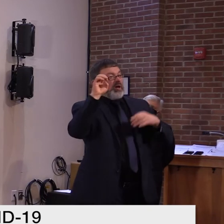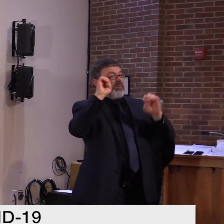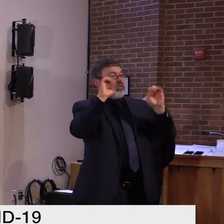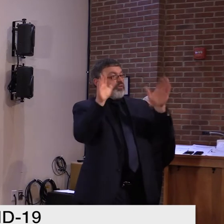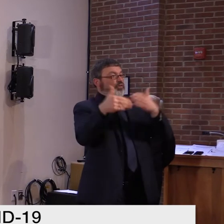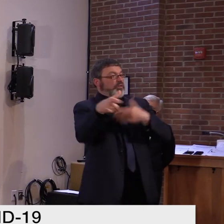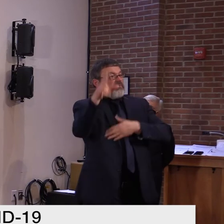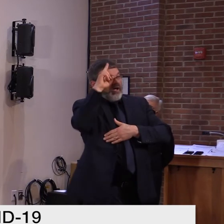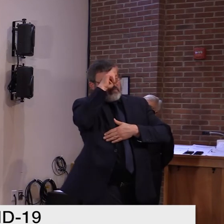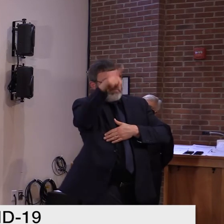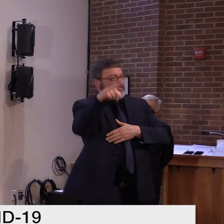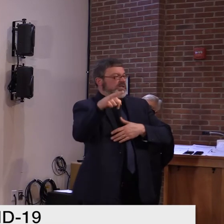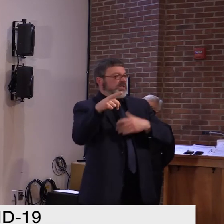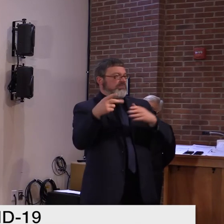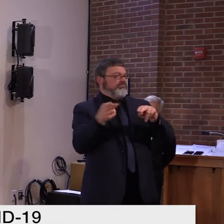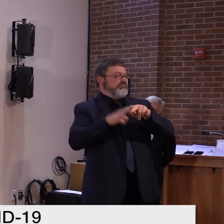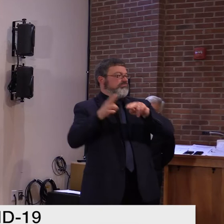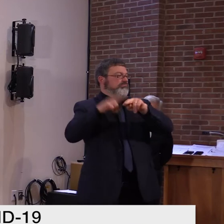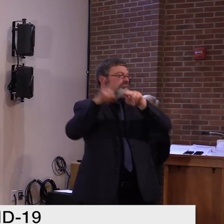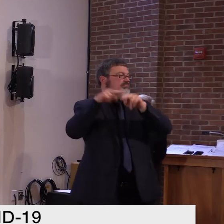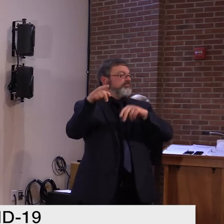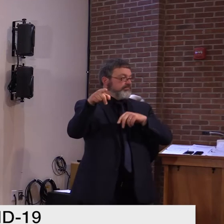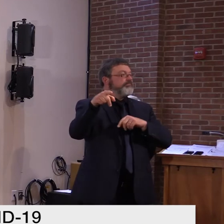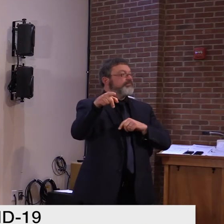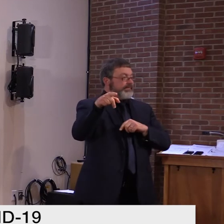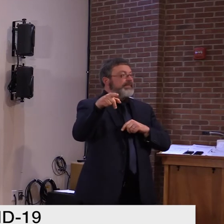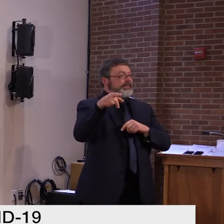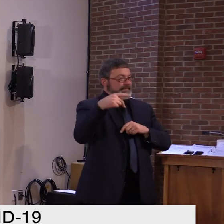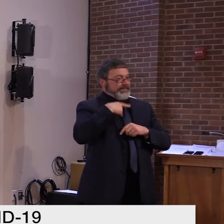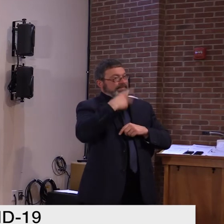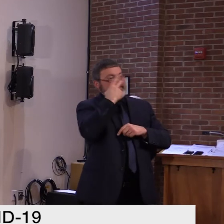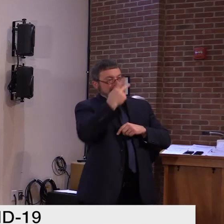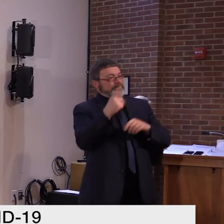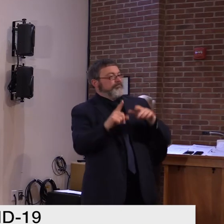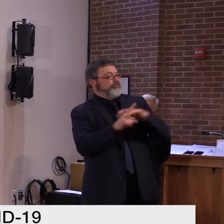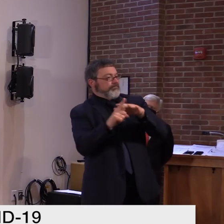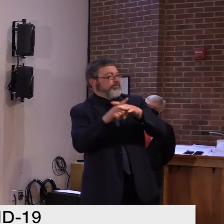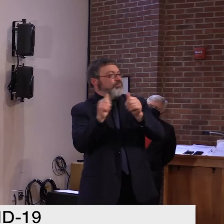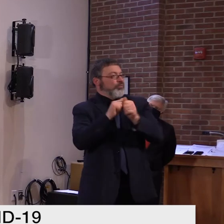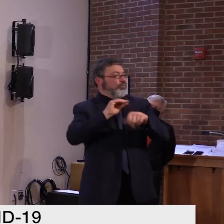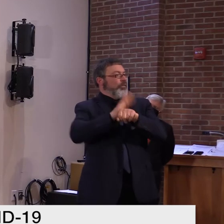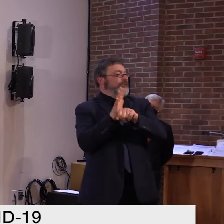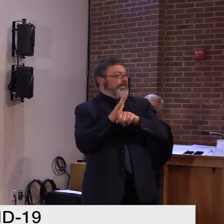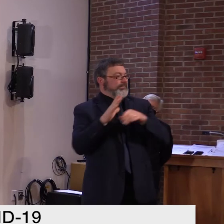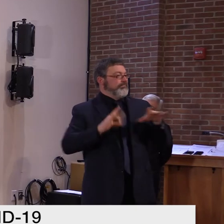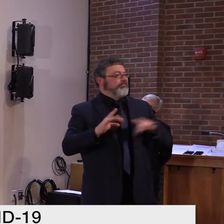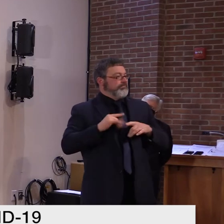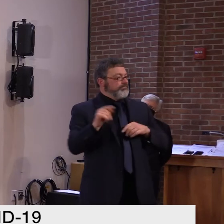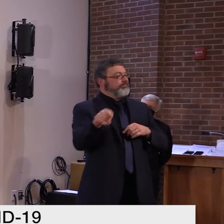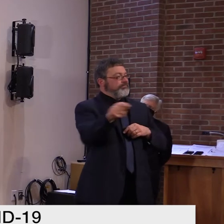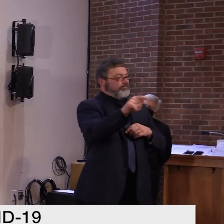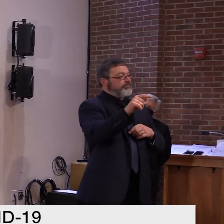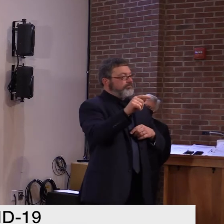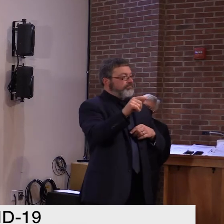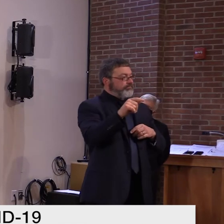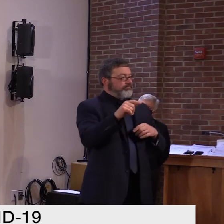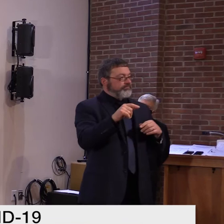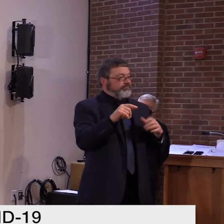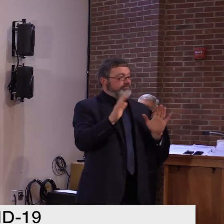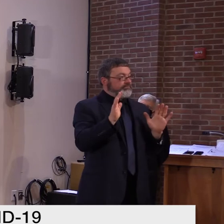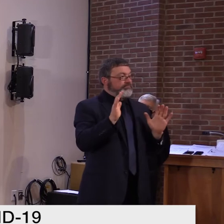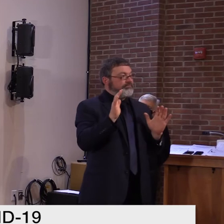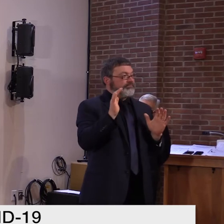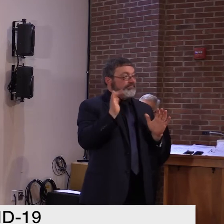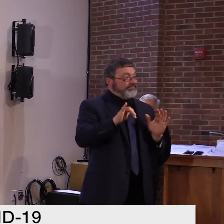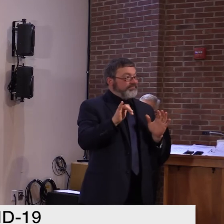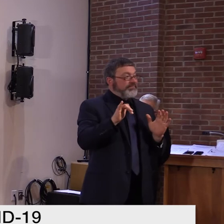who have symptoms leading to them getting tested, not just people who might need to be tested to get